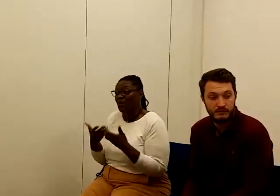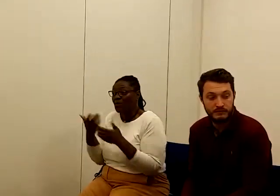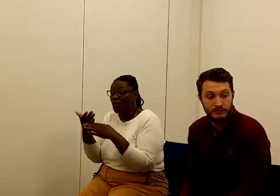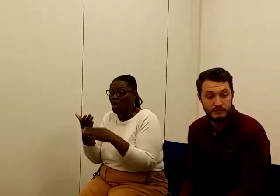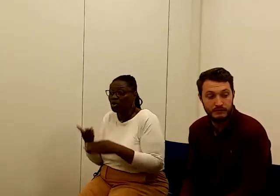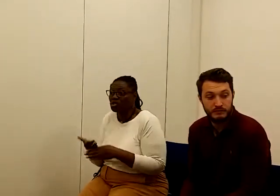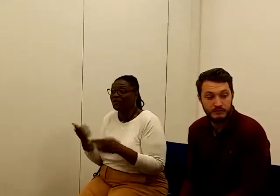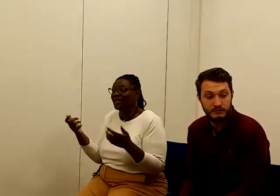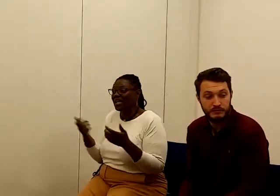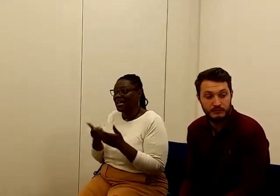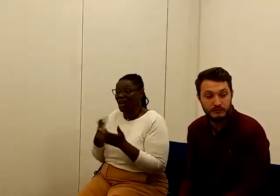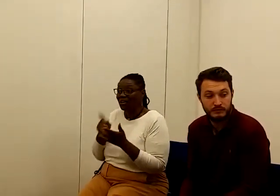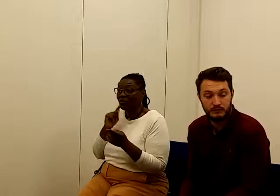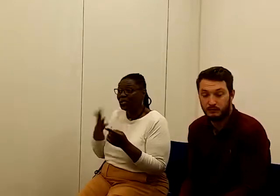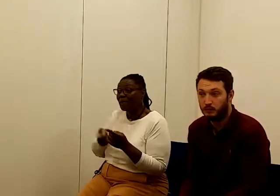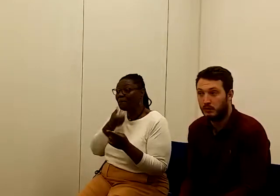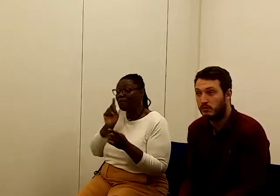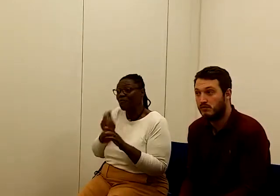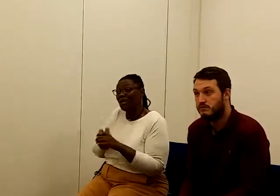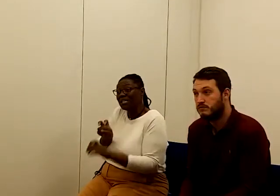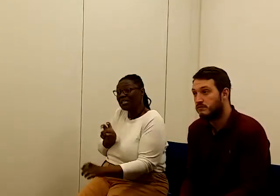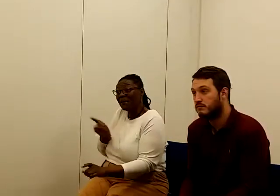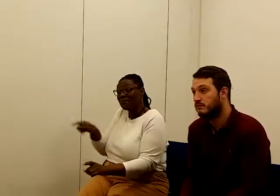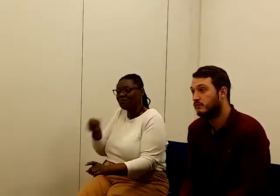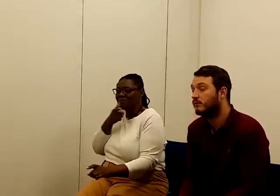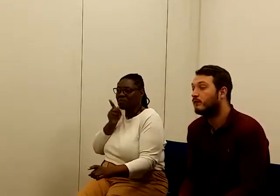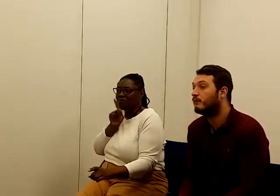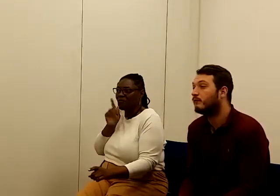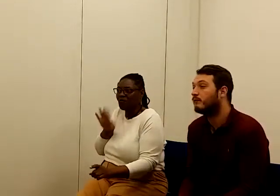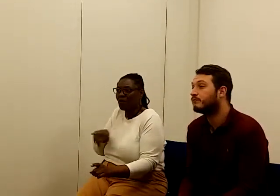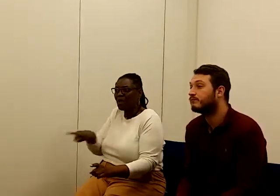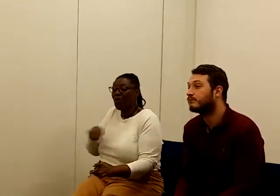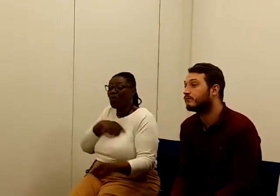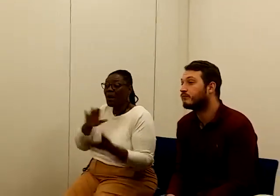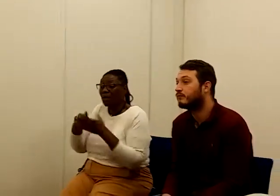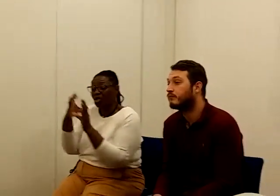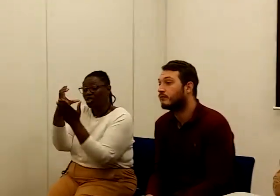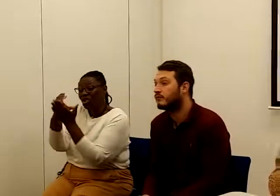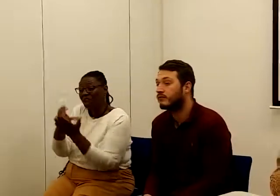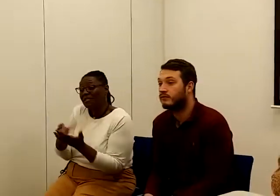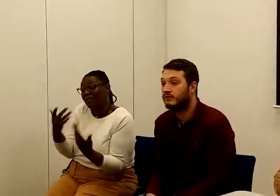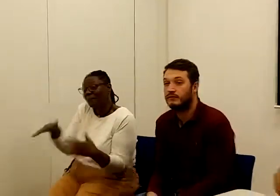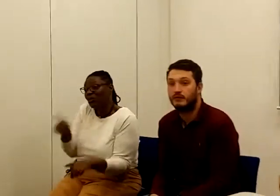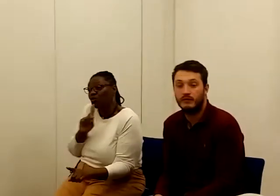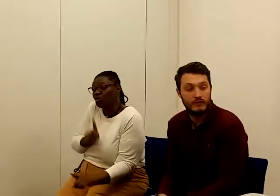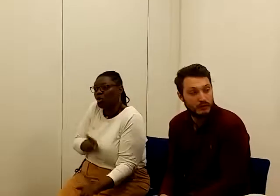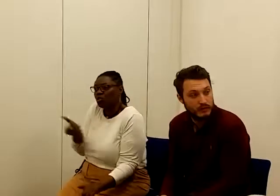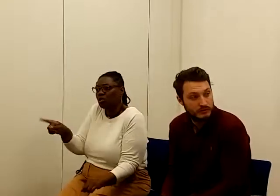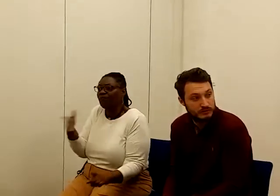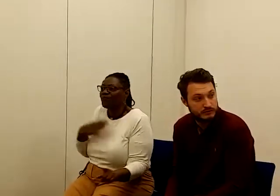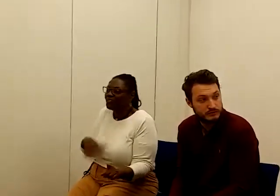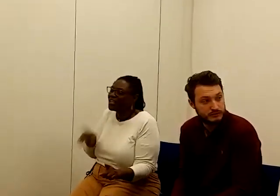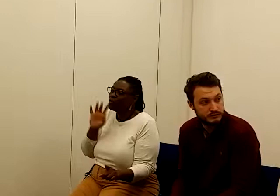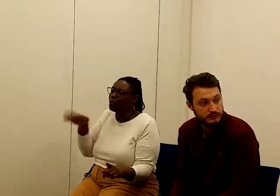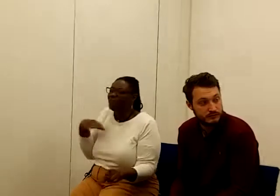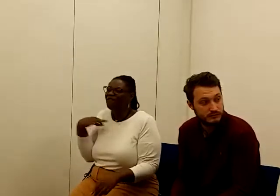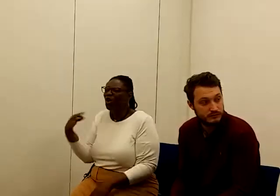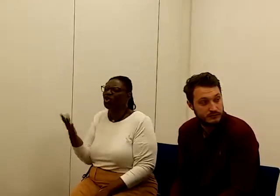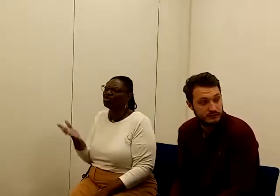we can get people exempted from it. Because charities were told that these are going to be voluntary. They'll